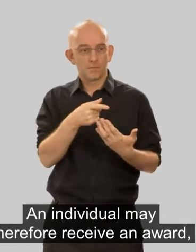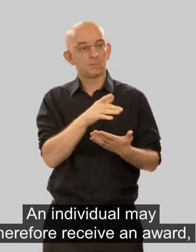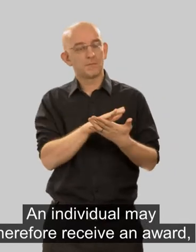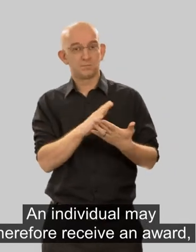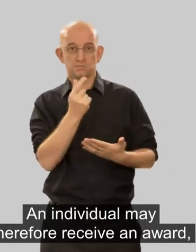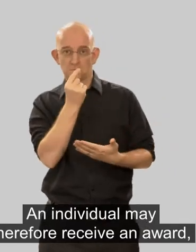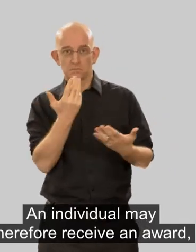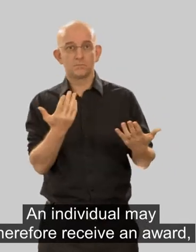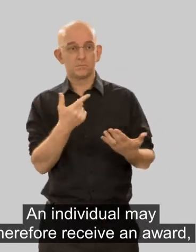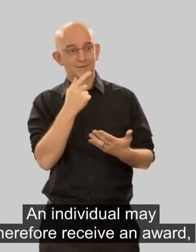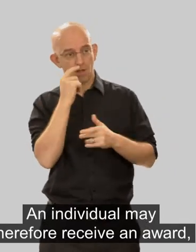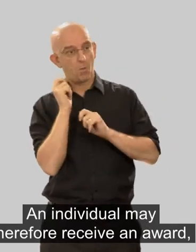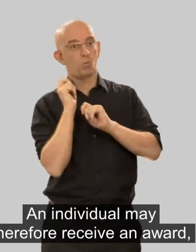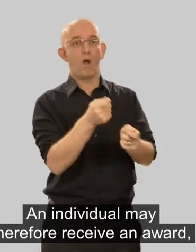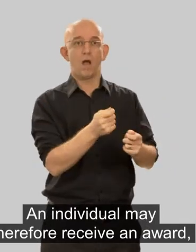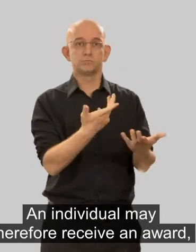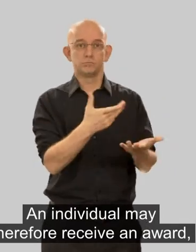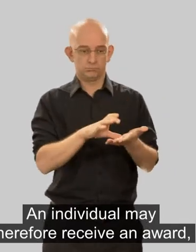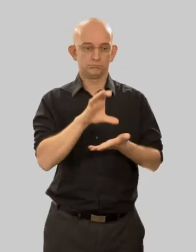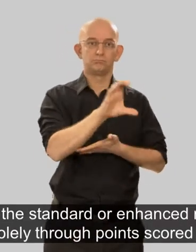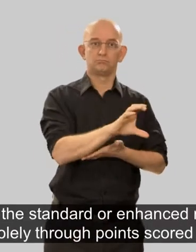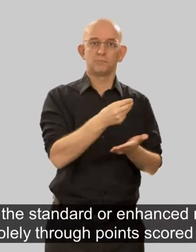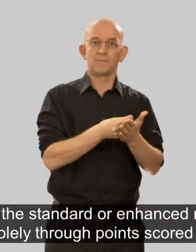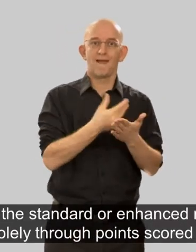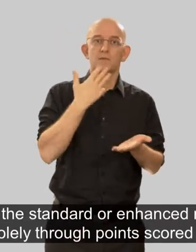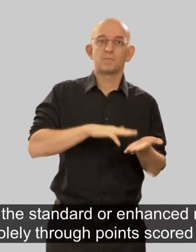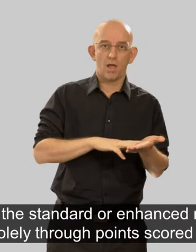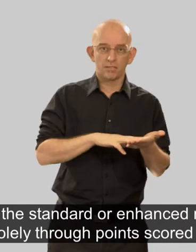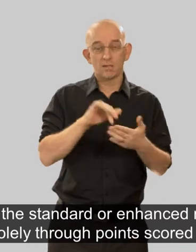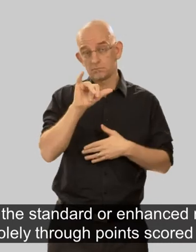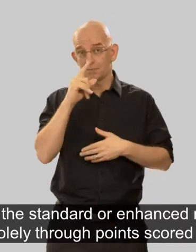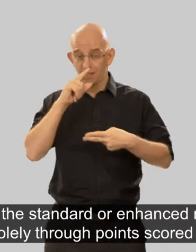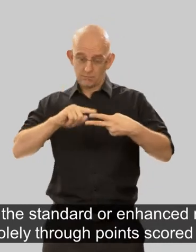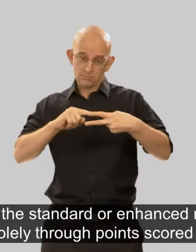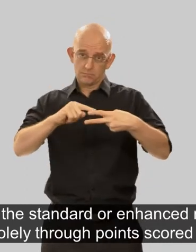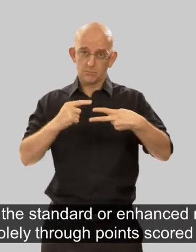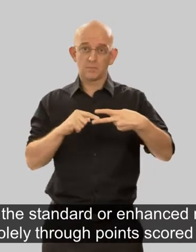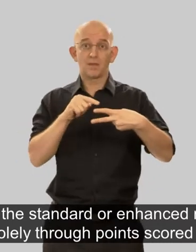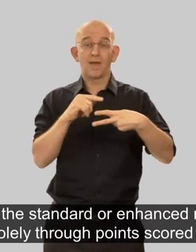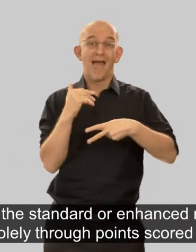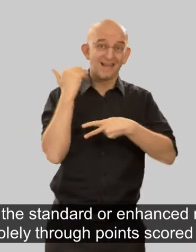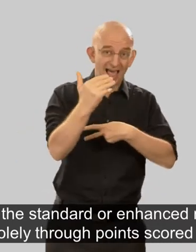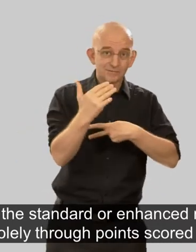An individual may therefore receive an award either the standard or enhanced rate